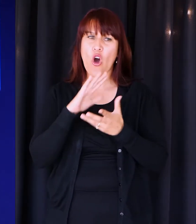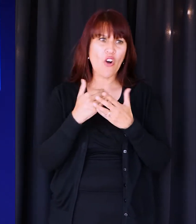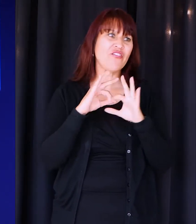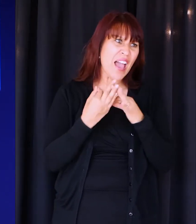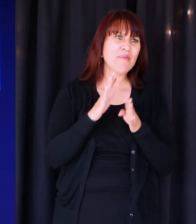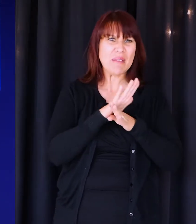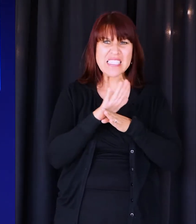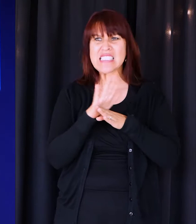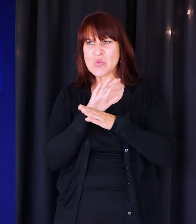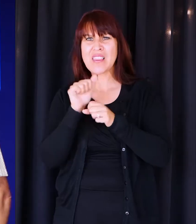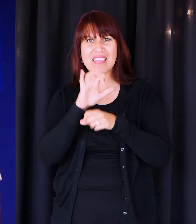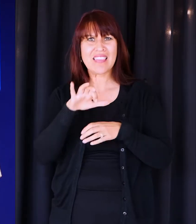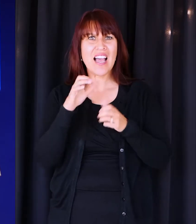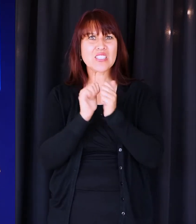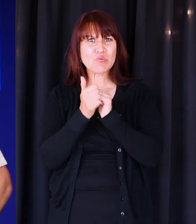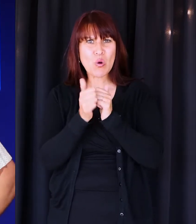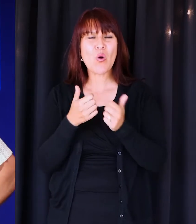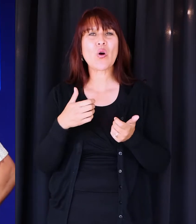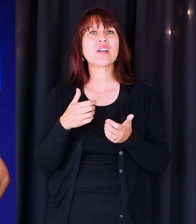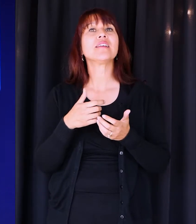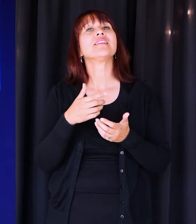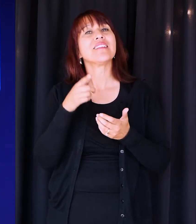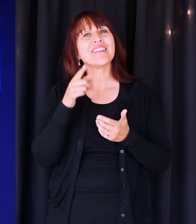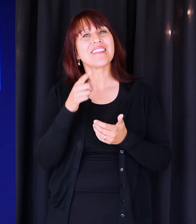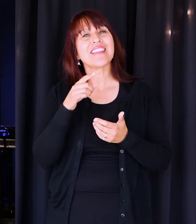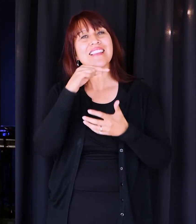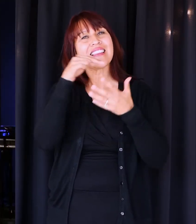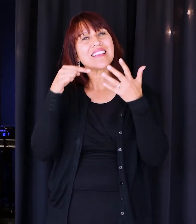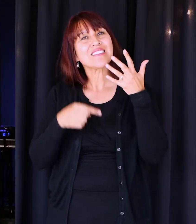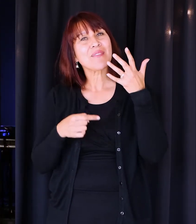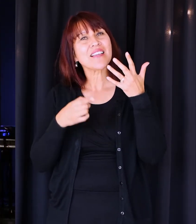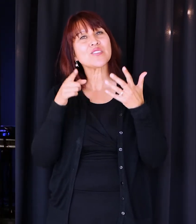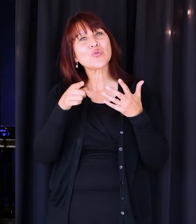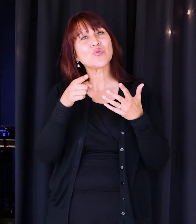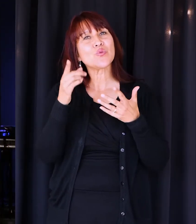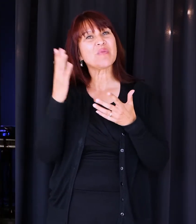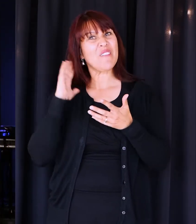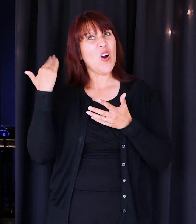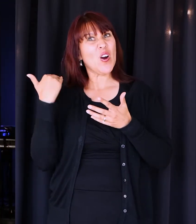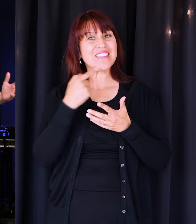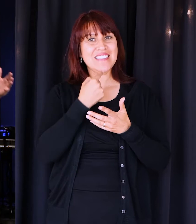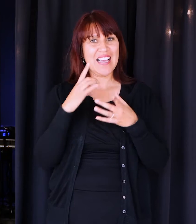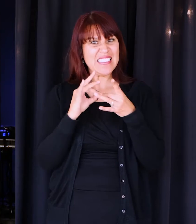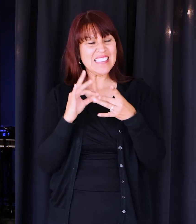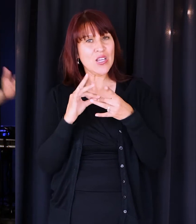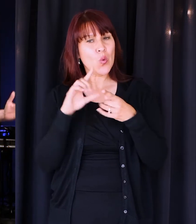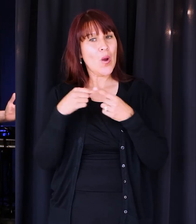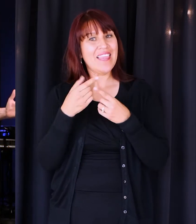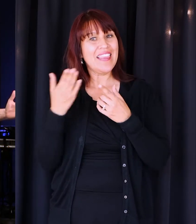family. I'm just trying to remind you today, these are some of the things that you were saying when things were quote